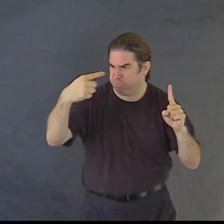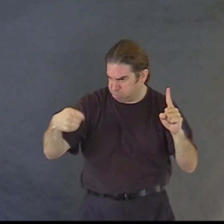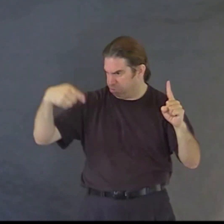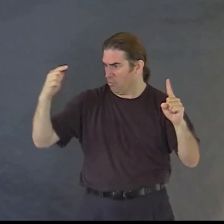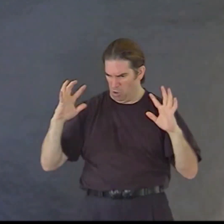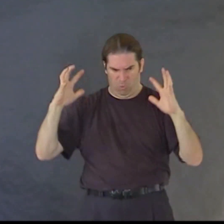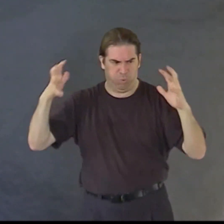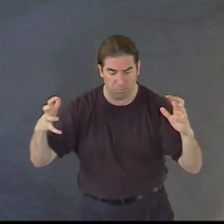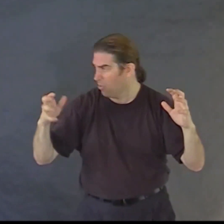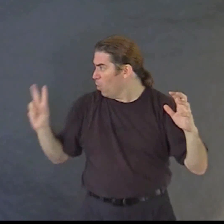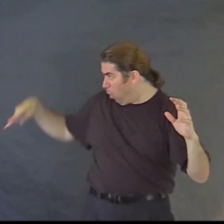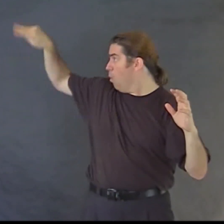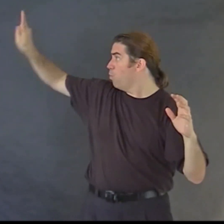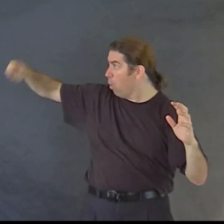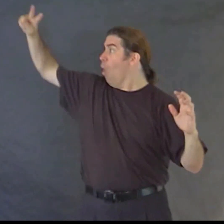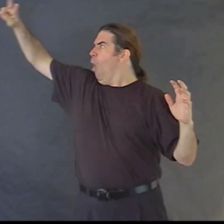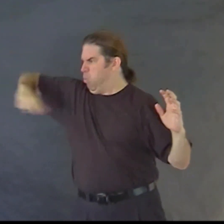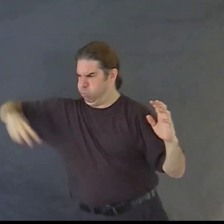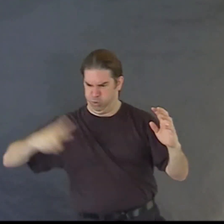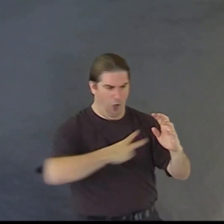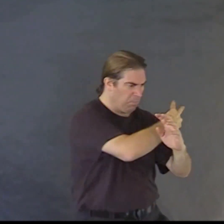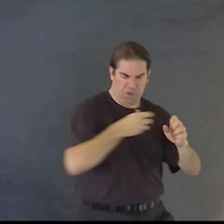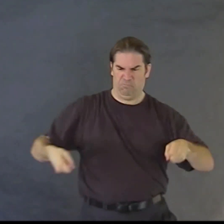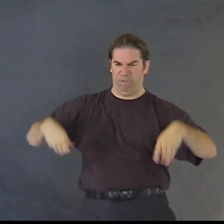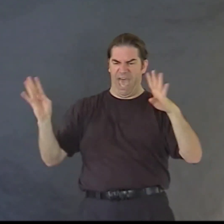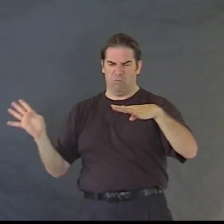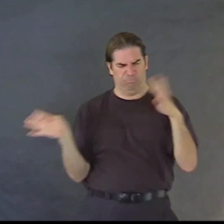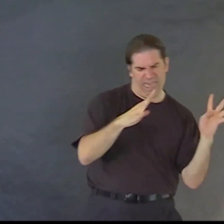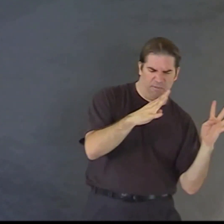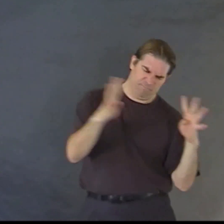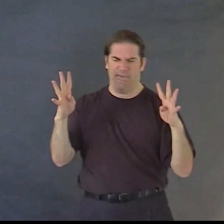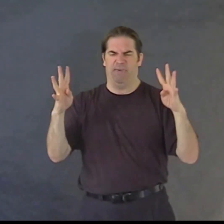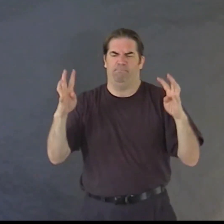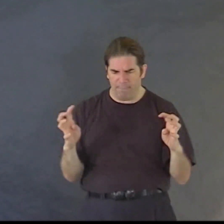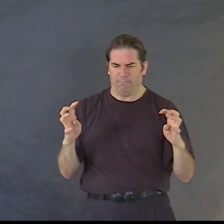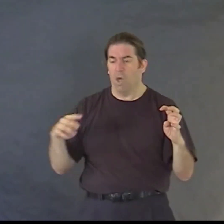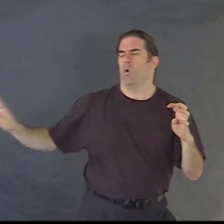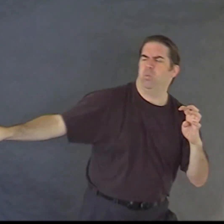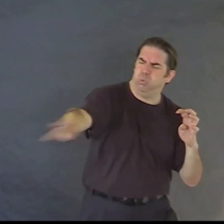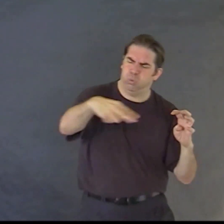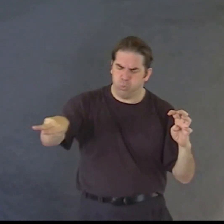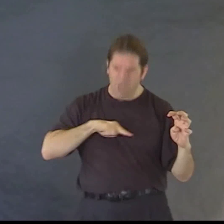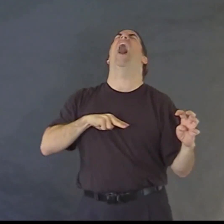through barbed wire it swirls out to his heart